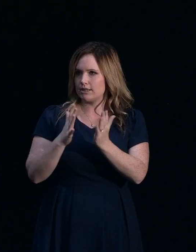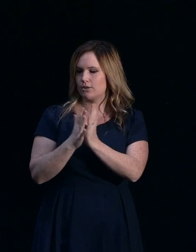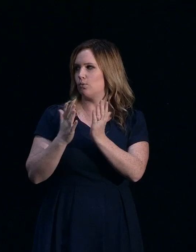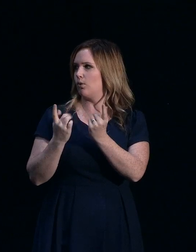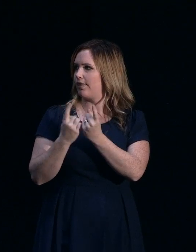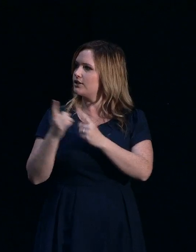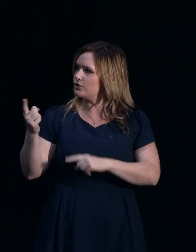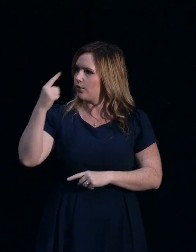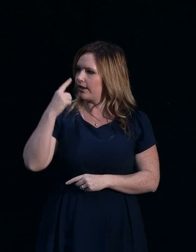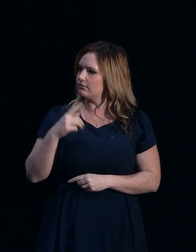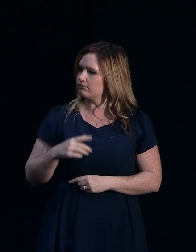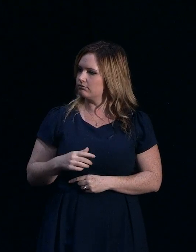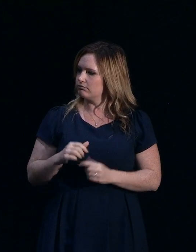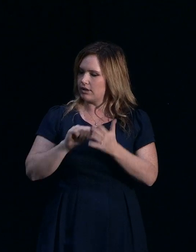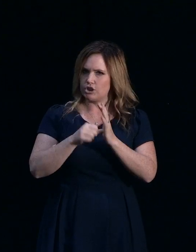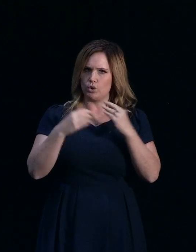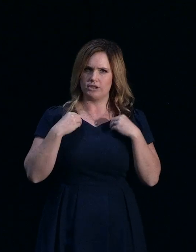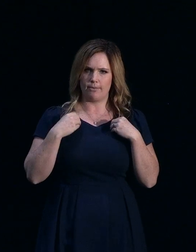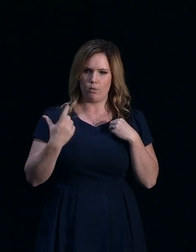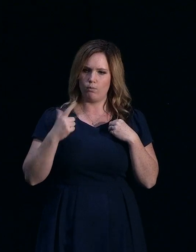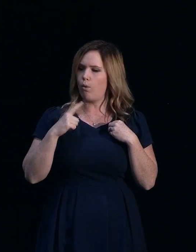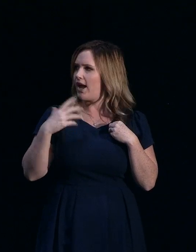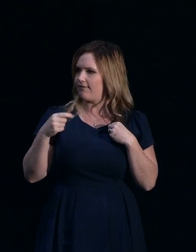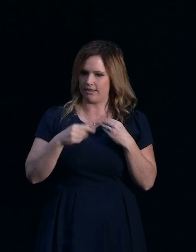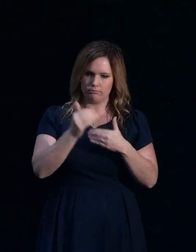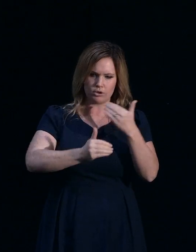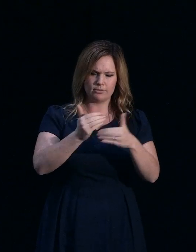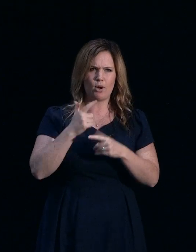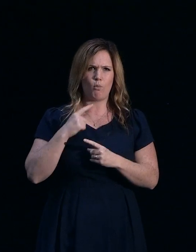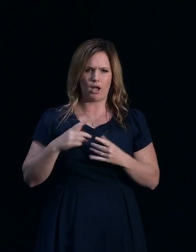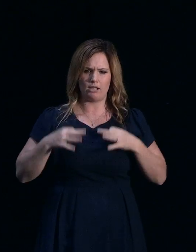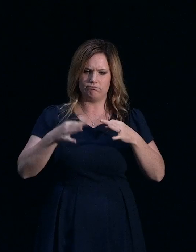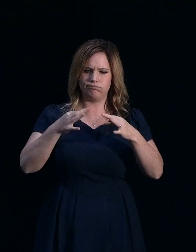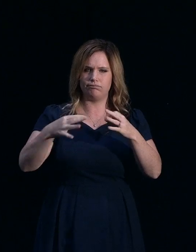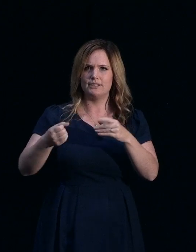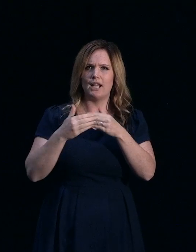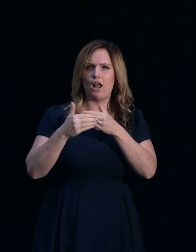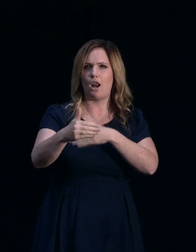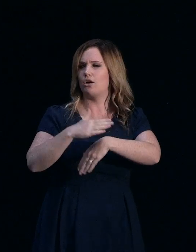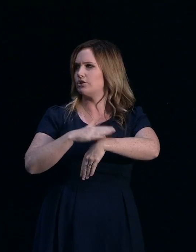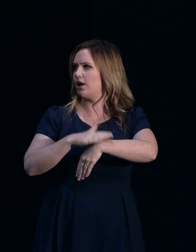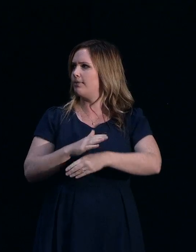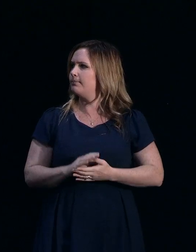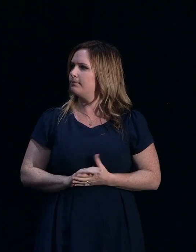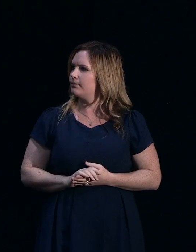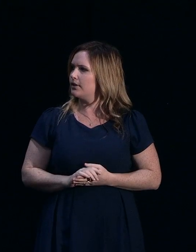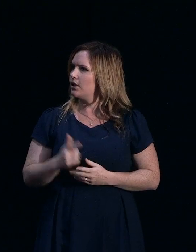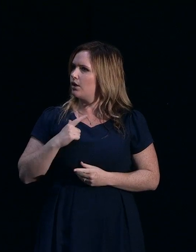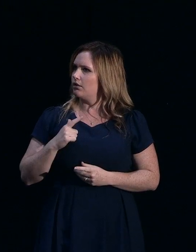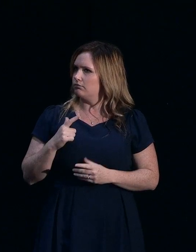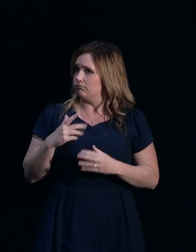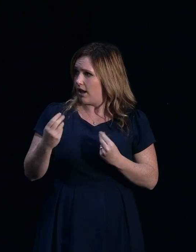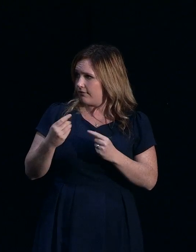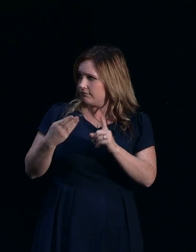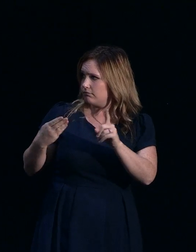as insurers as to why you've got a process, but why does it take so long? And are there any ways in which customers can actually